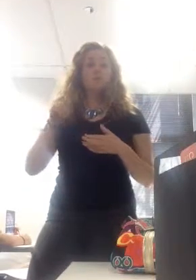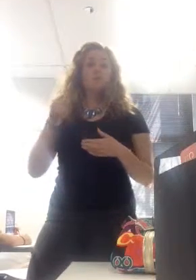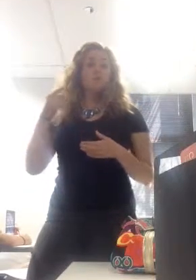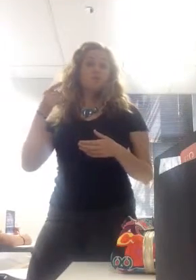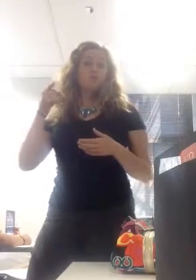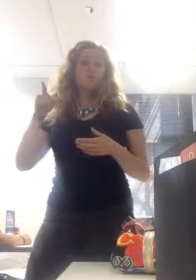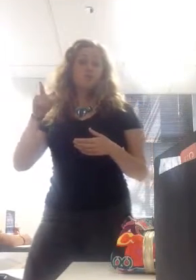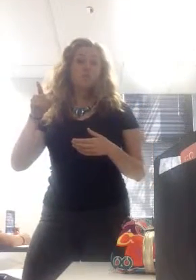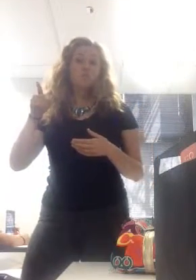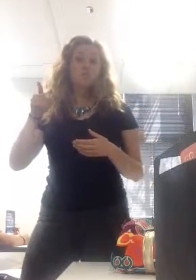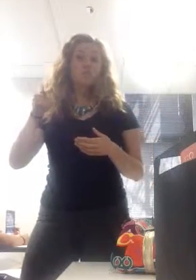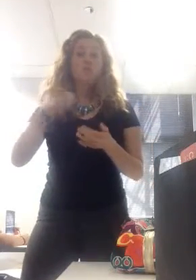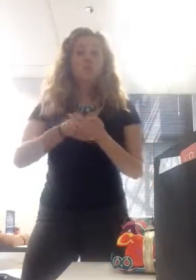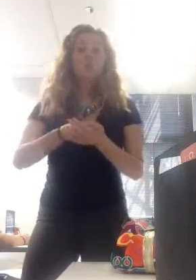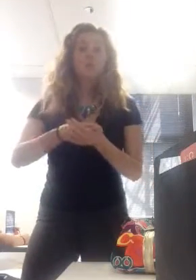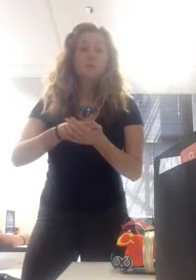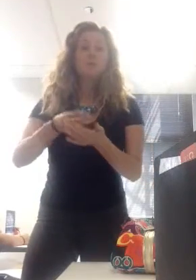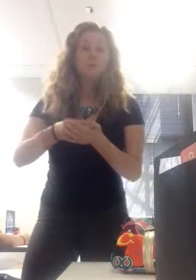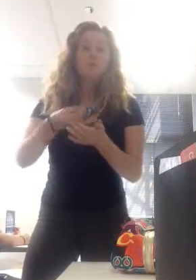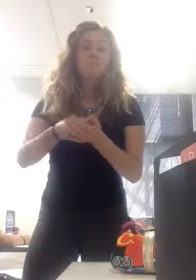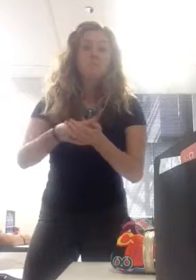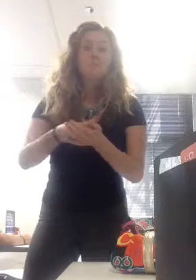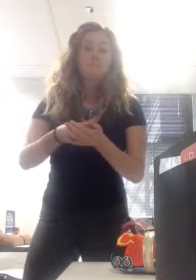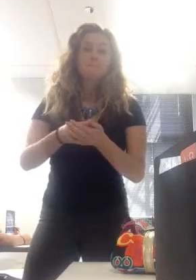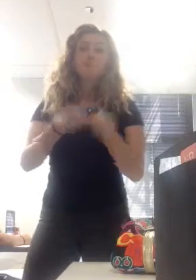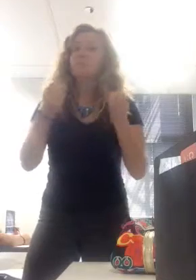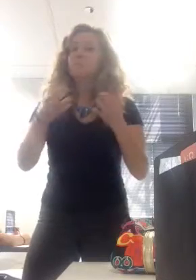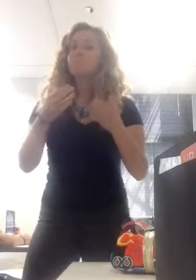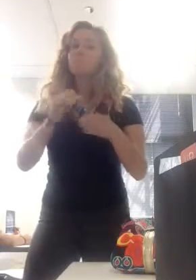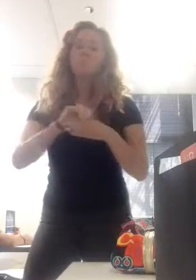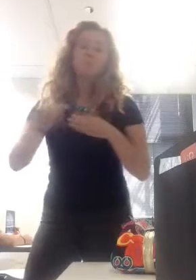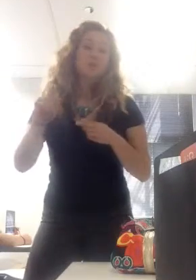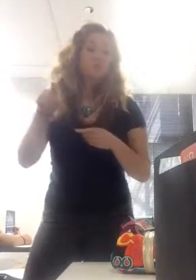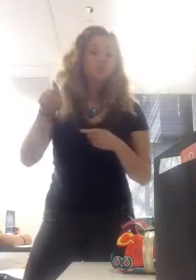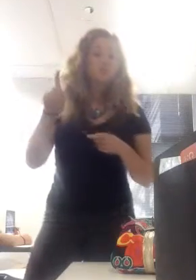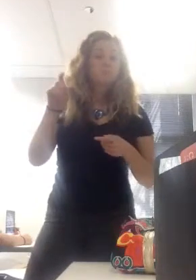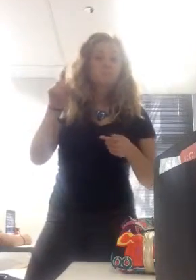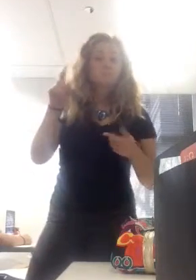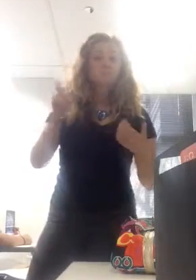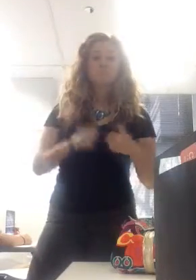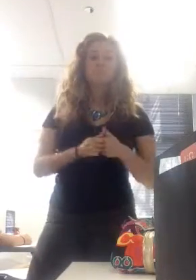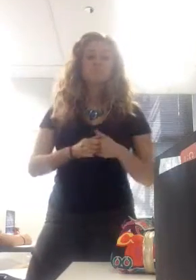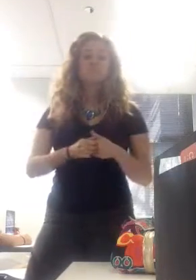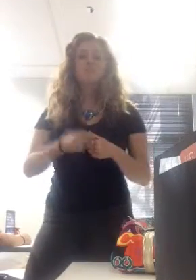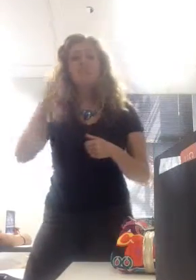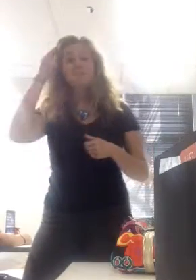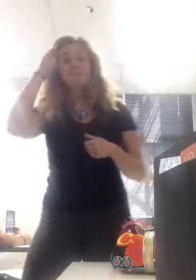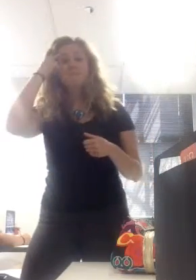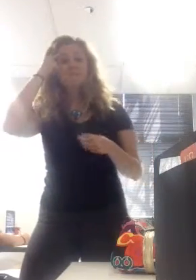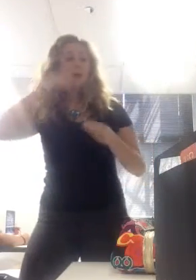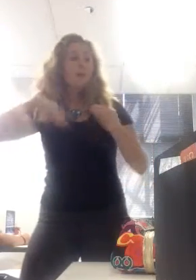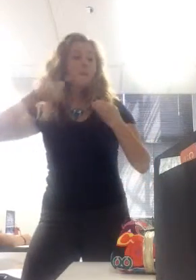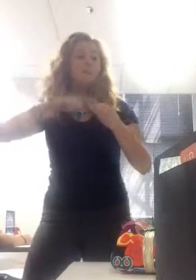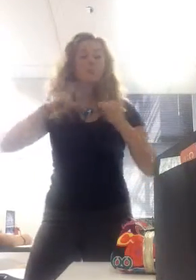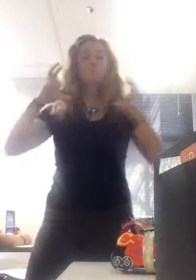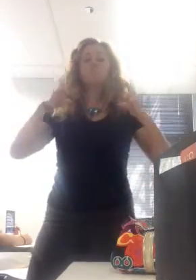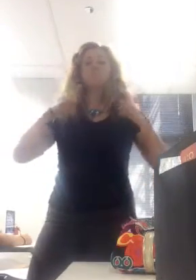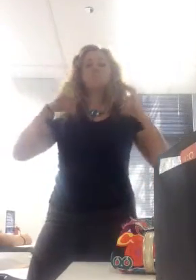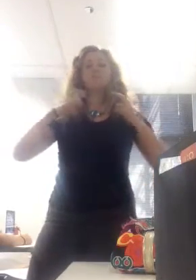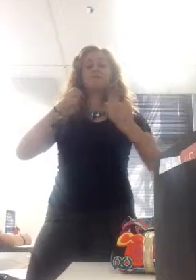the limit. You can make enormous amounts of money. And in fact, in a laissez-faire economy, taxes are very low. And you're still going to have some taxes. Don't